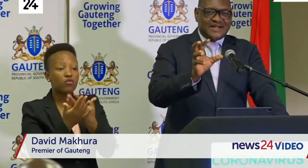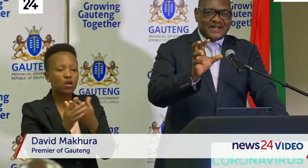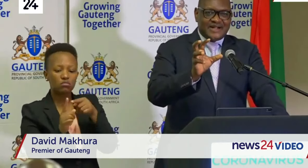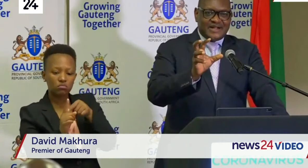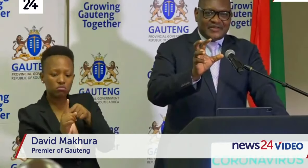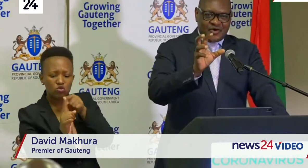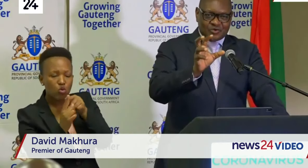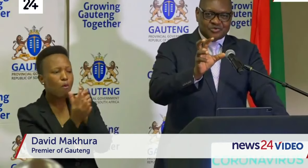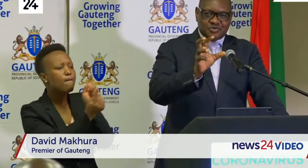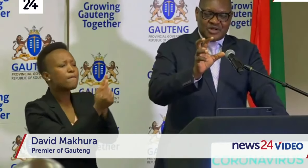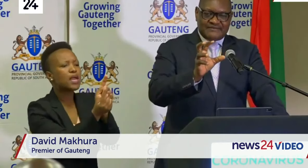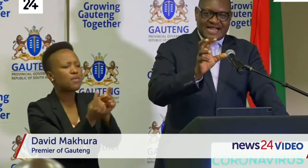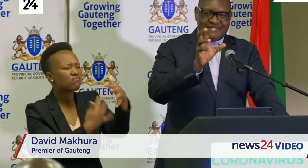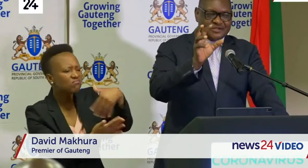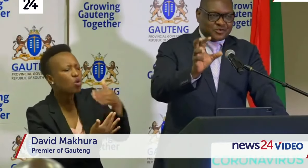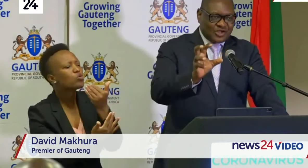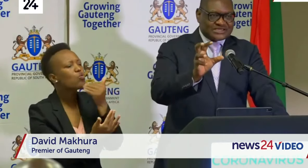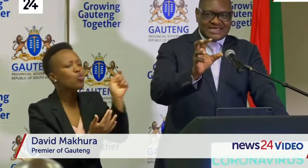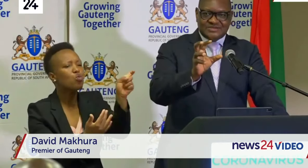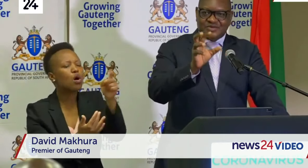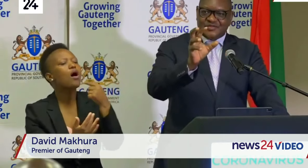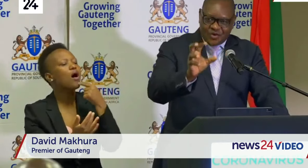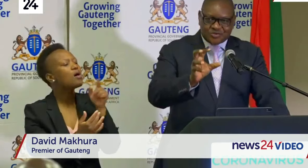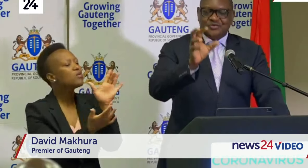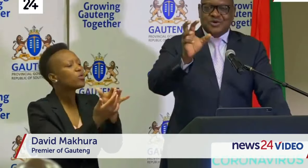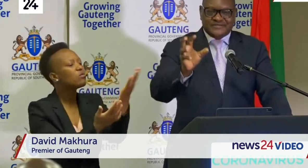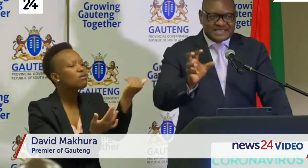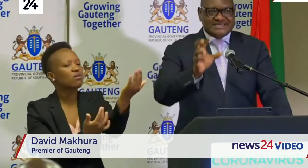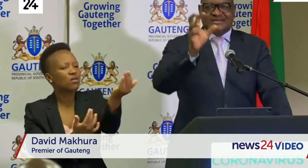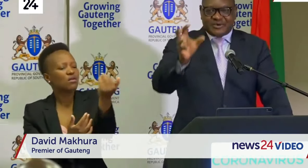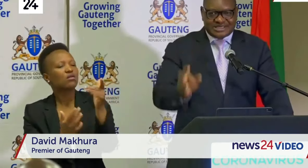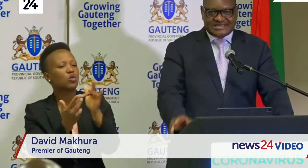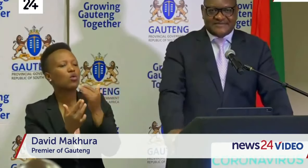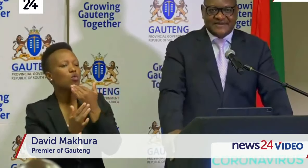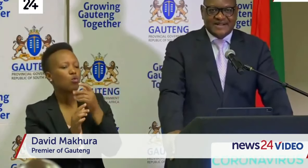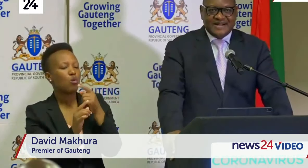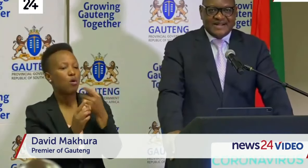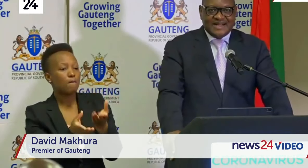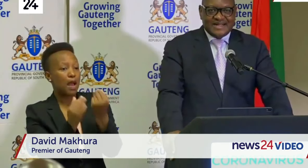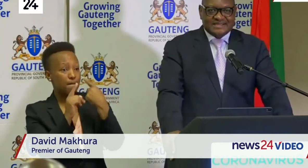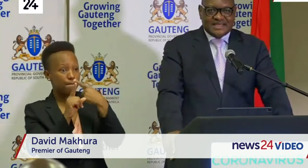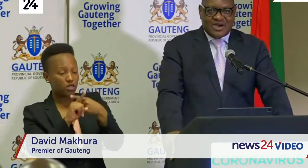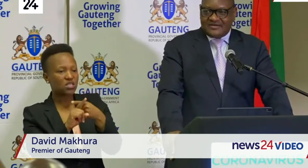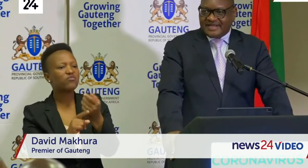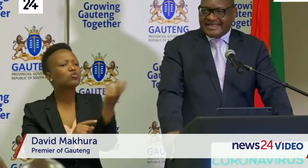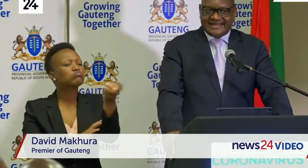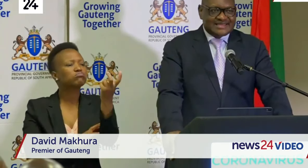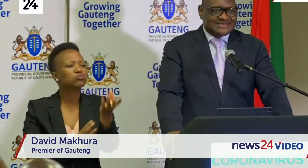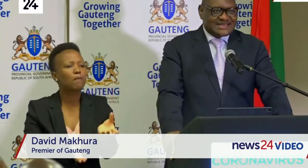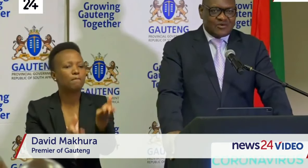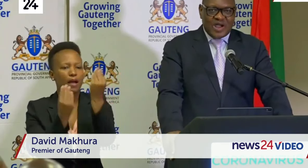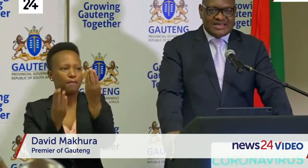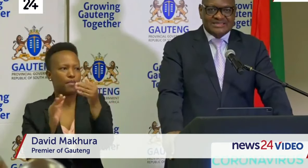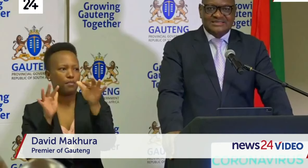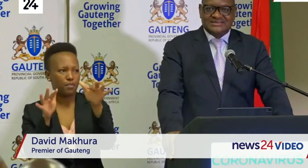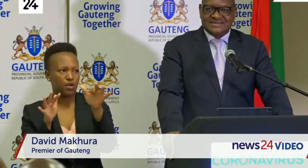those who have come into contact with those who have tested positive is one of the key things